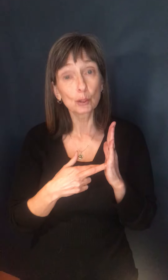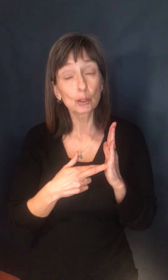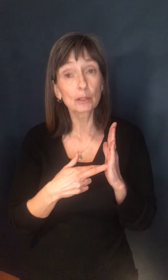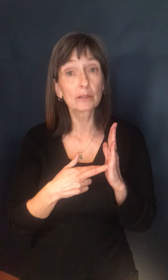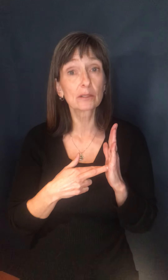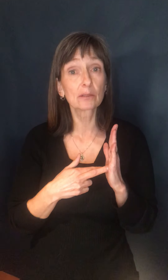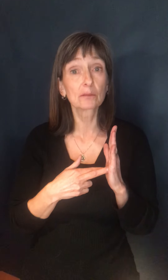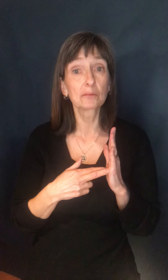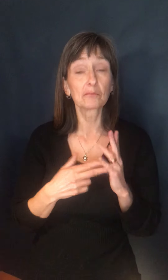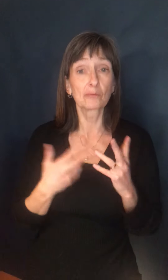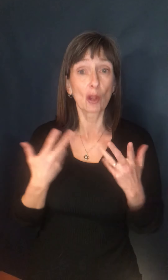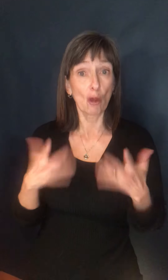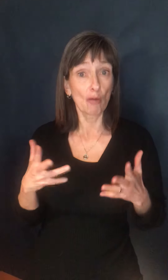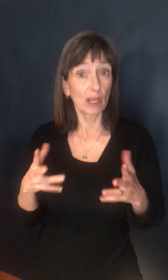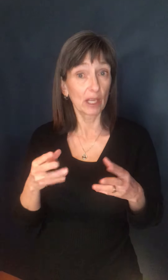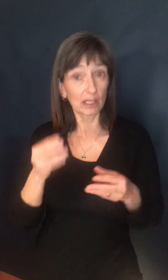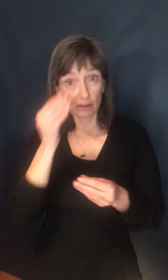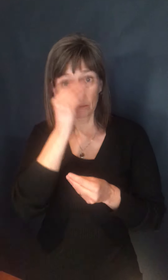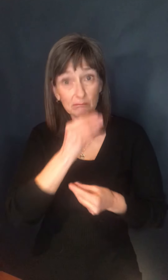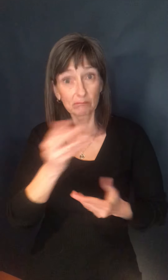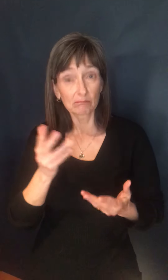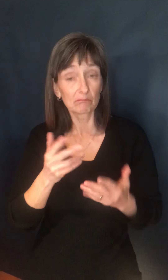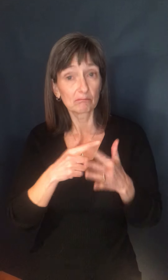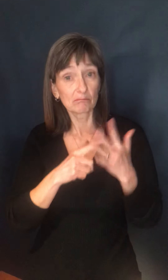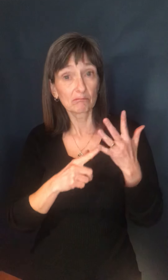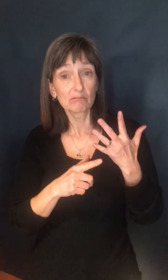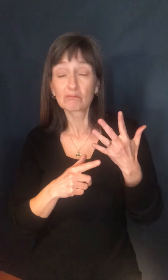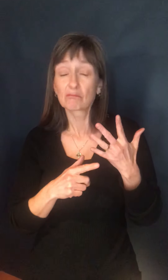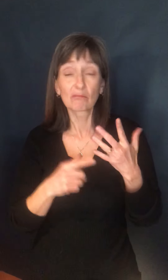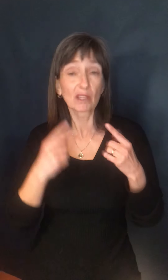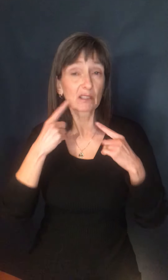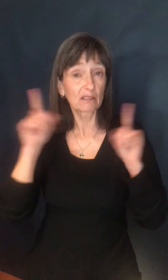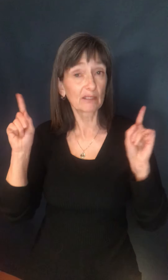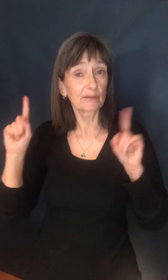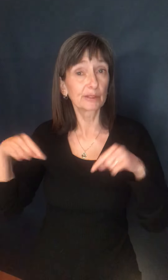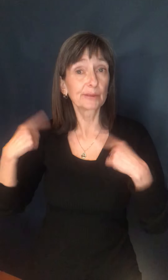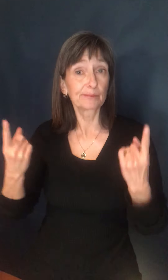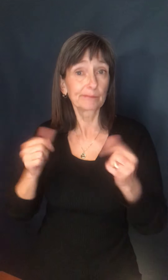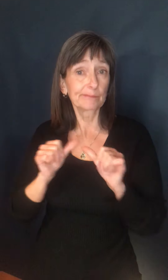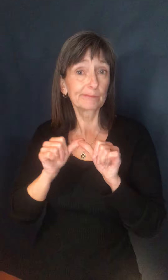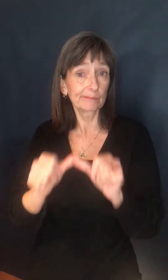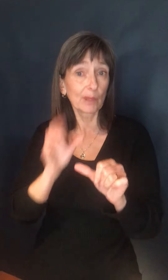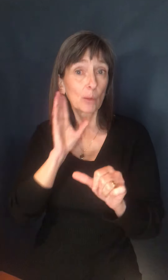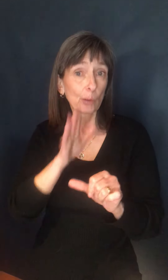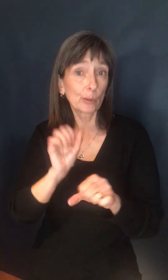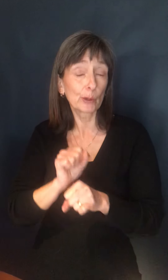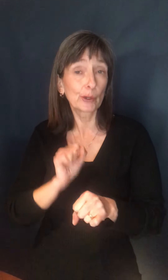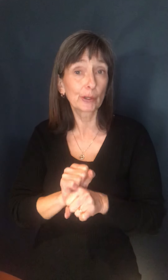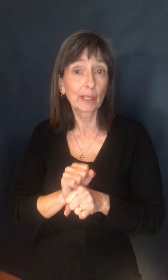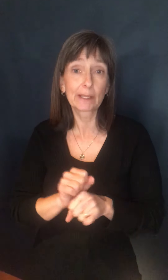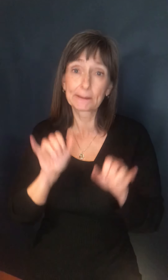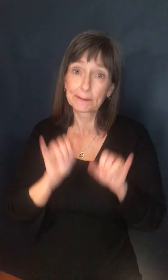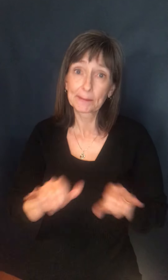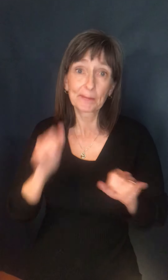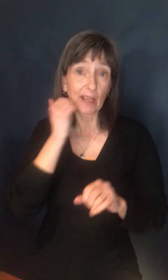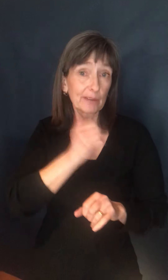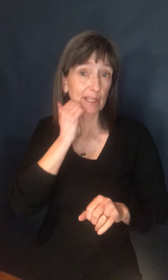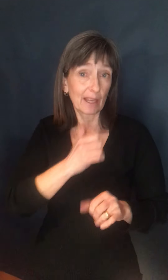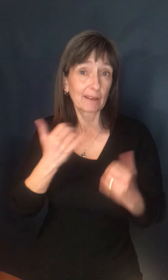emphasized have worked and they will continue to work and really will have to be a staple of everyday life for some